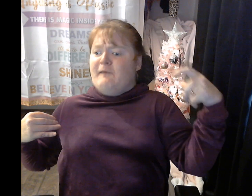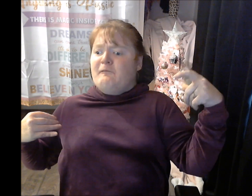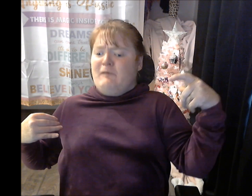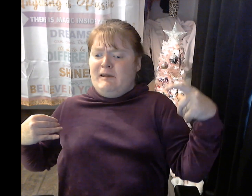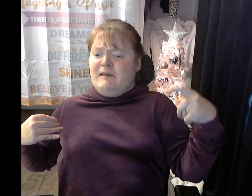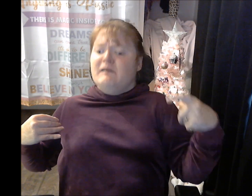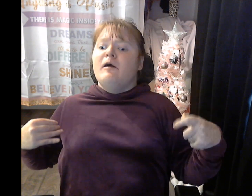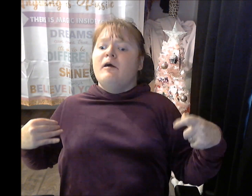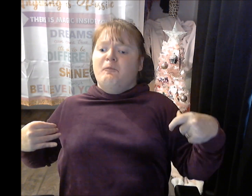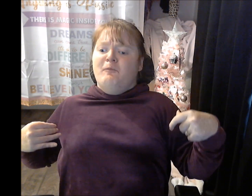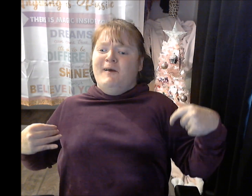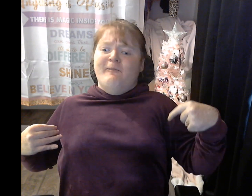below.